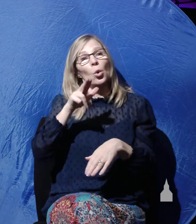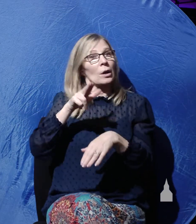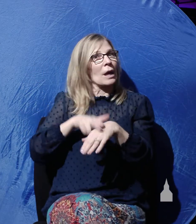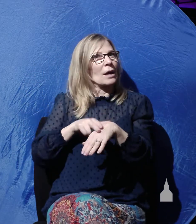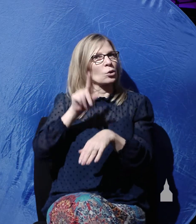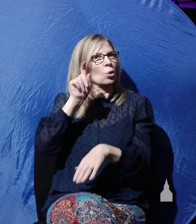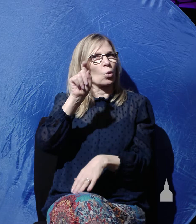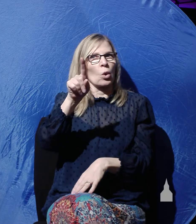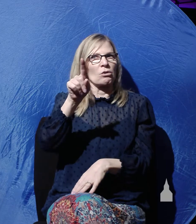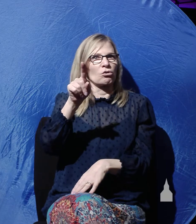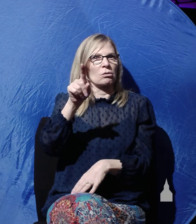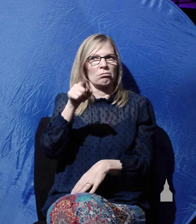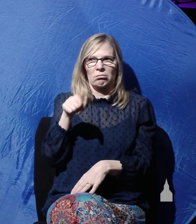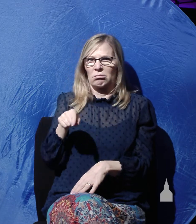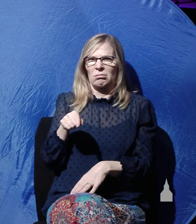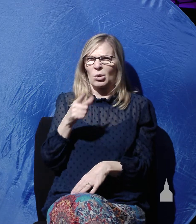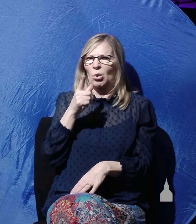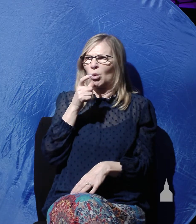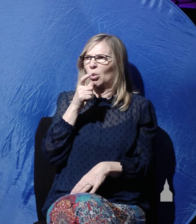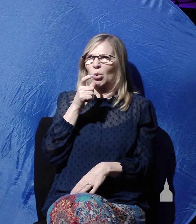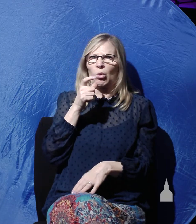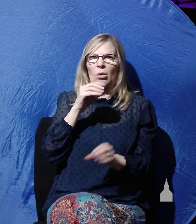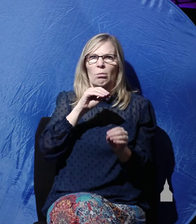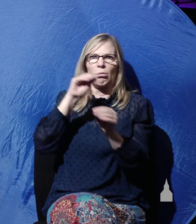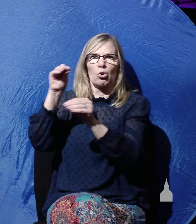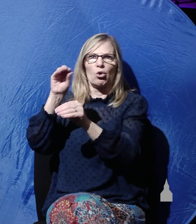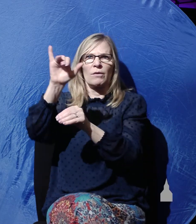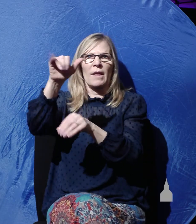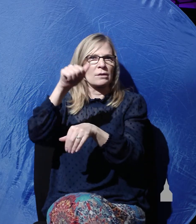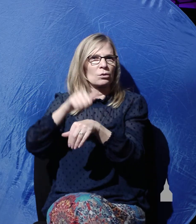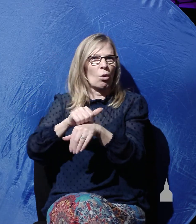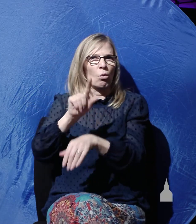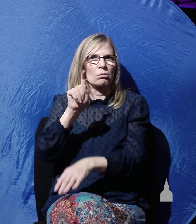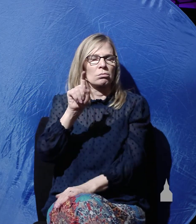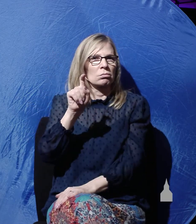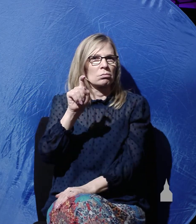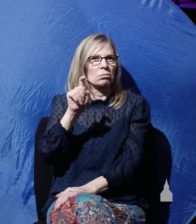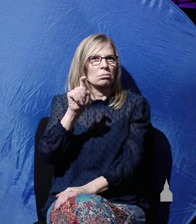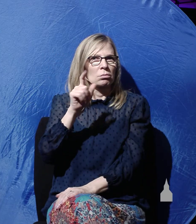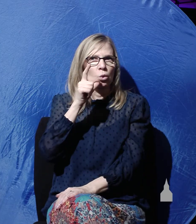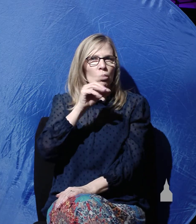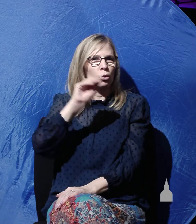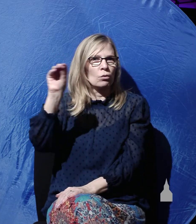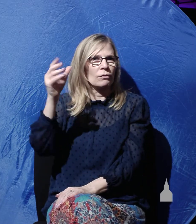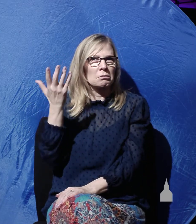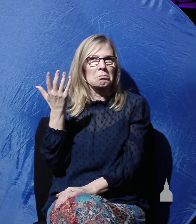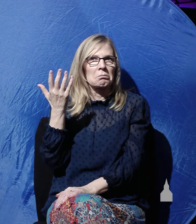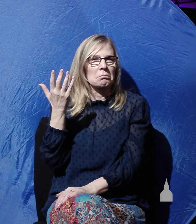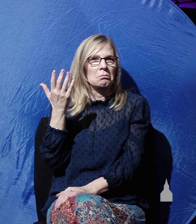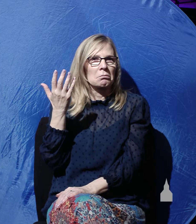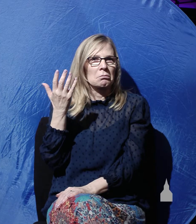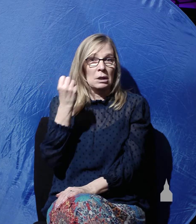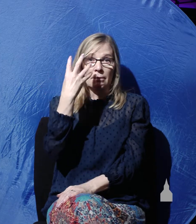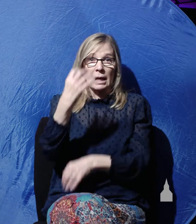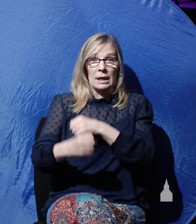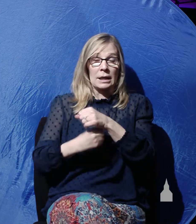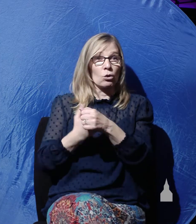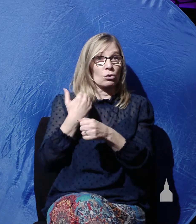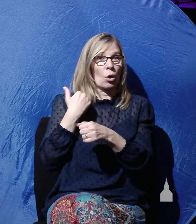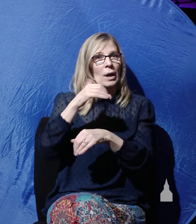folks at this point is, who moved the stone? Many years ago, an English journalist by the name